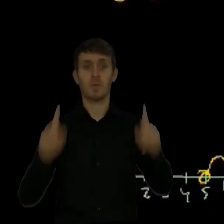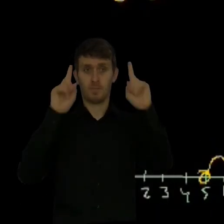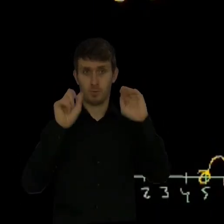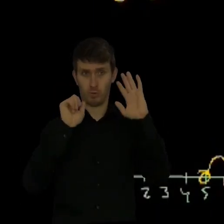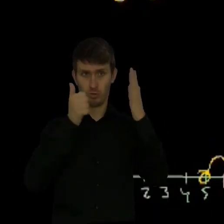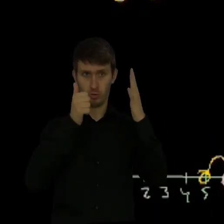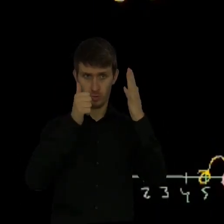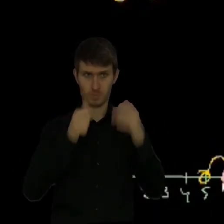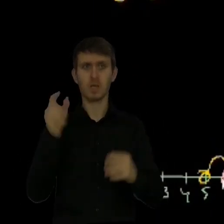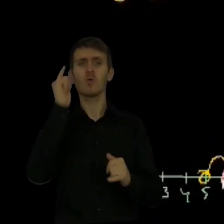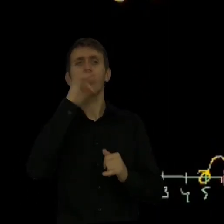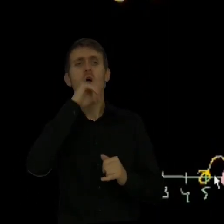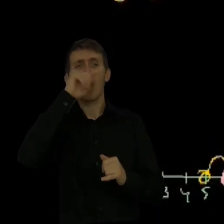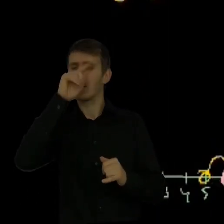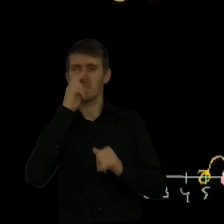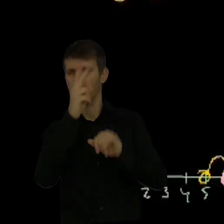let's start at 6.